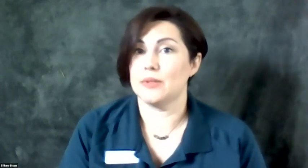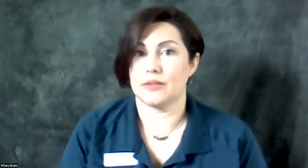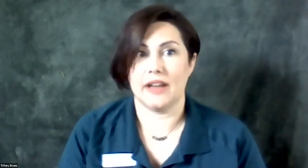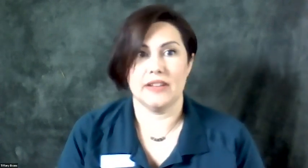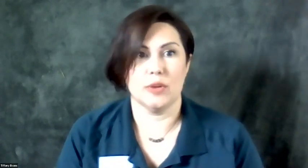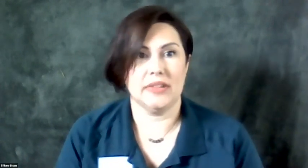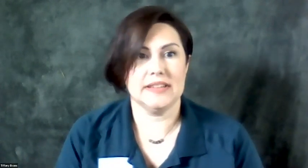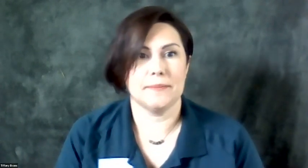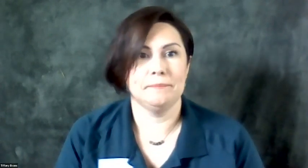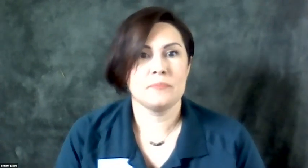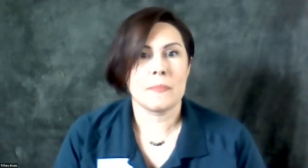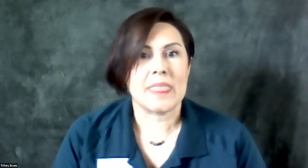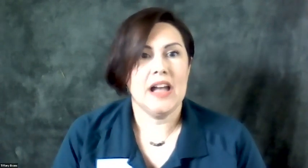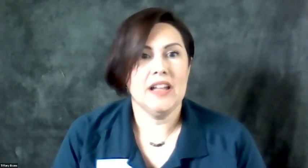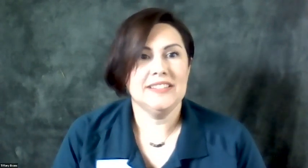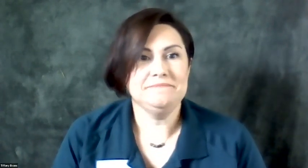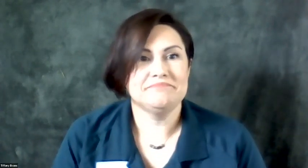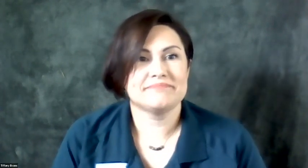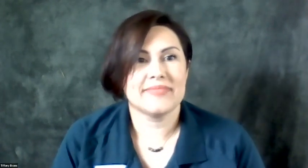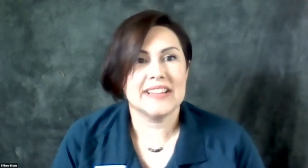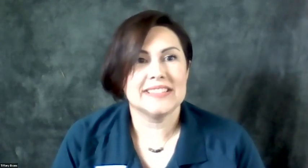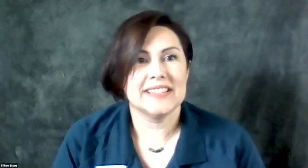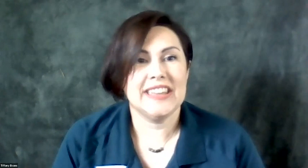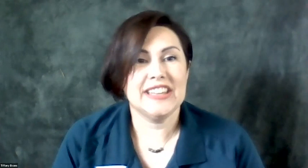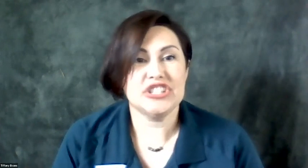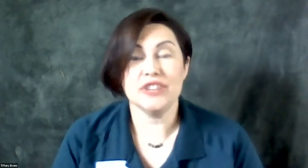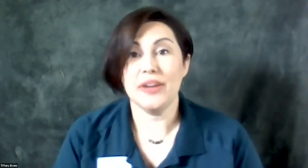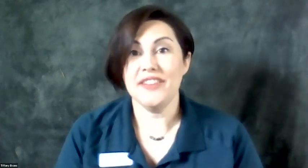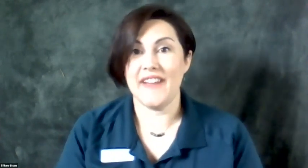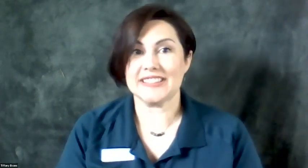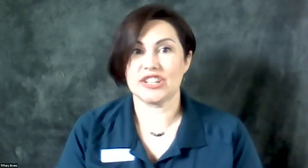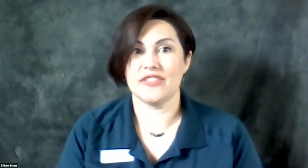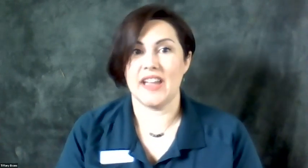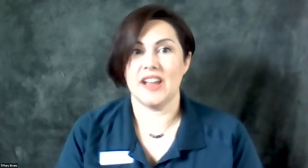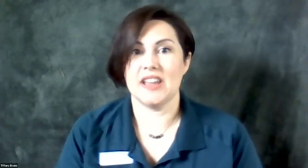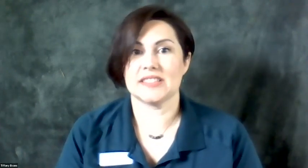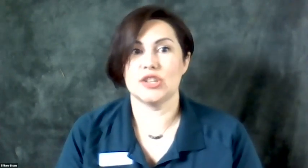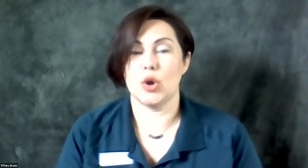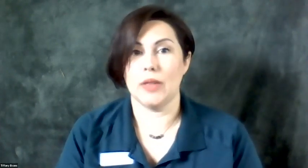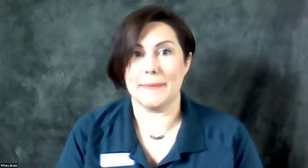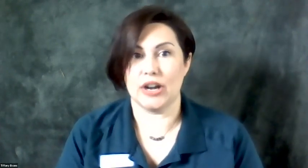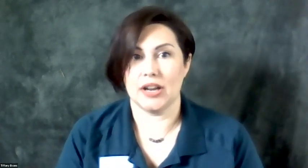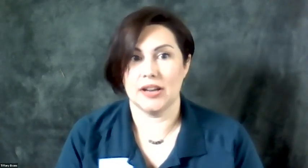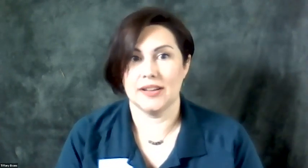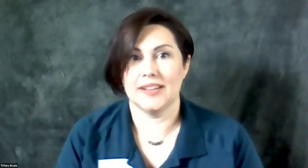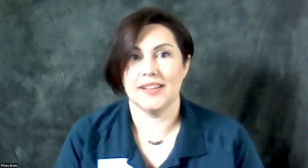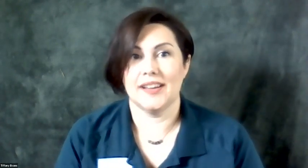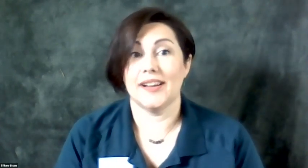don't have any more planned. Um, can a cheetah run faster than a snow leopard? Ah,